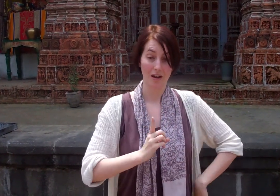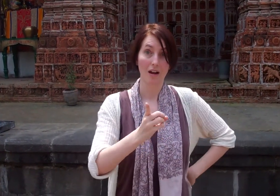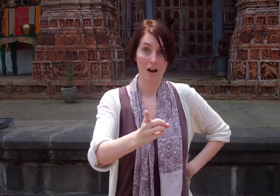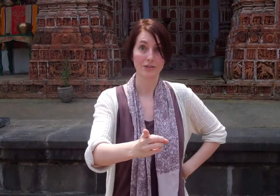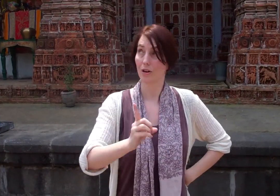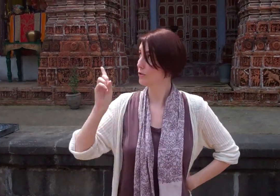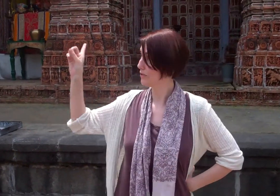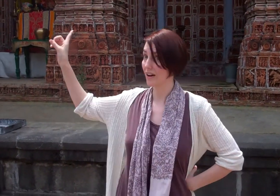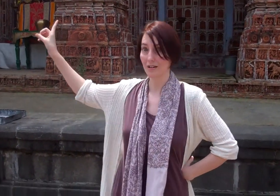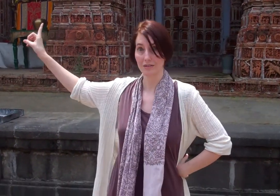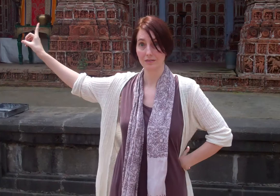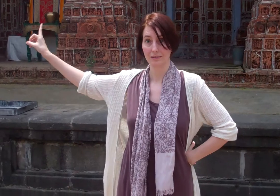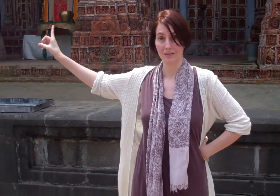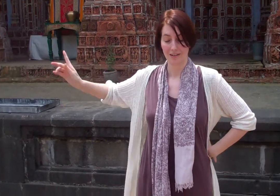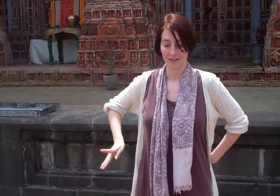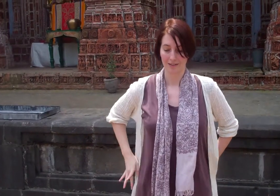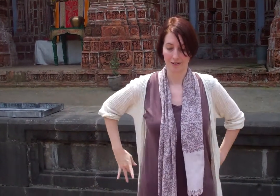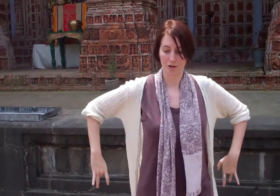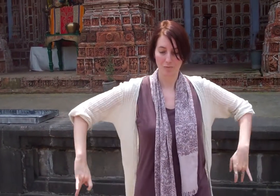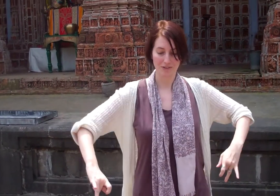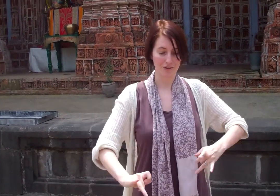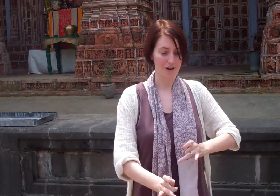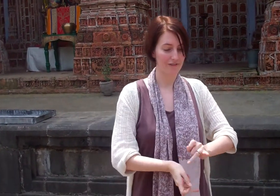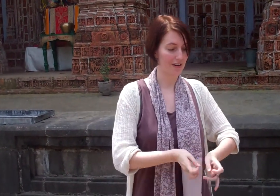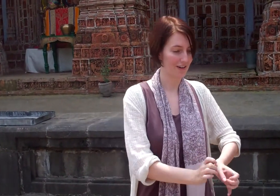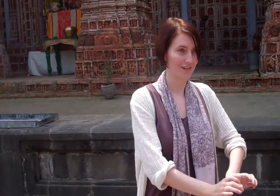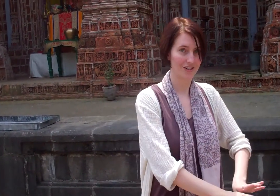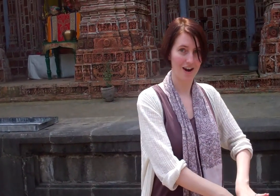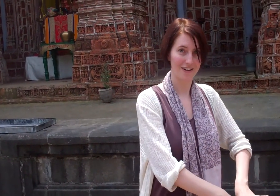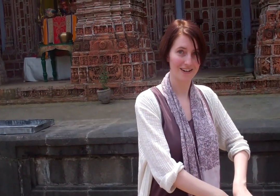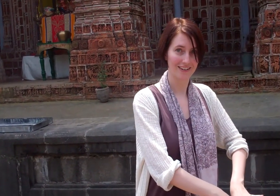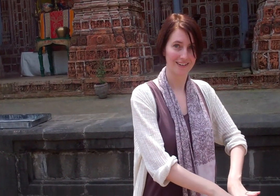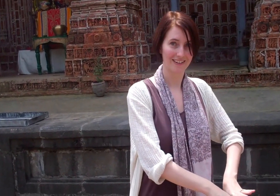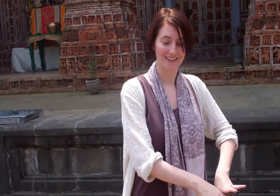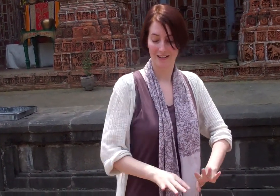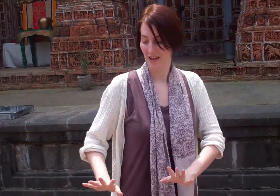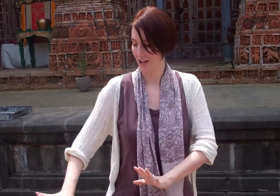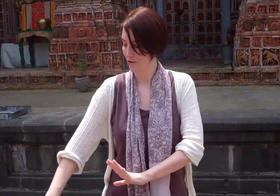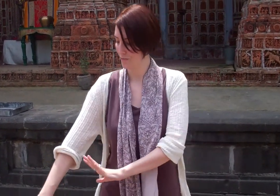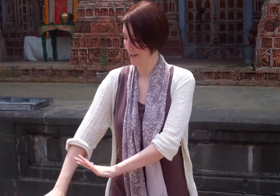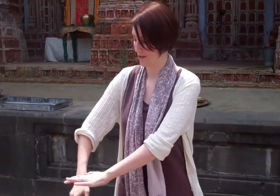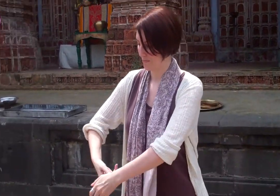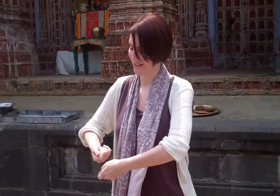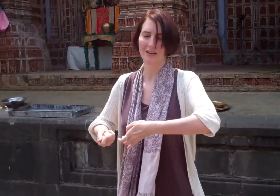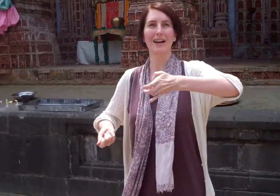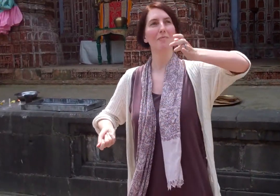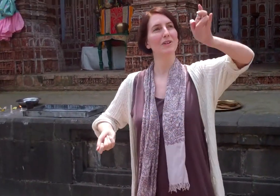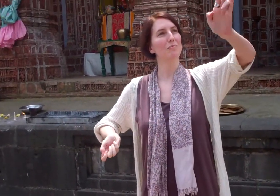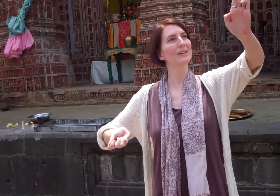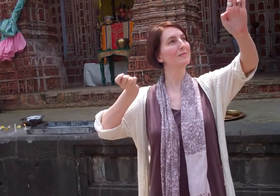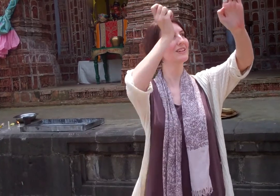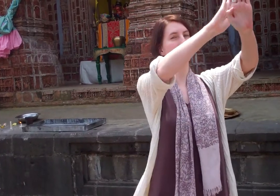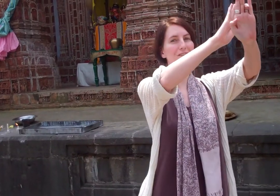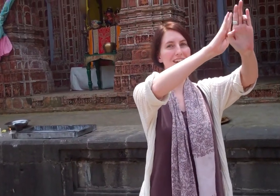I saw you there. The gopis took off their shari, and you went and you picked it up and you put them in the tree,